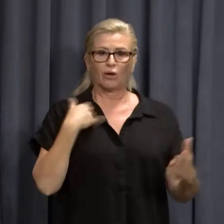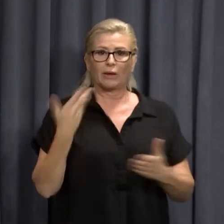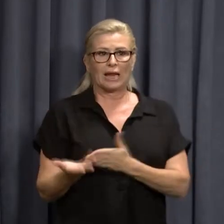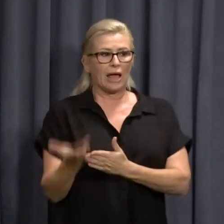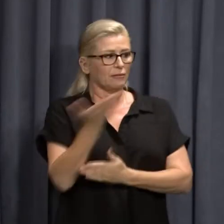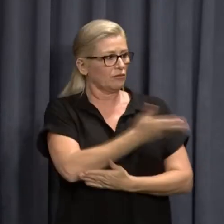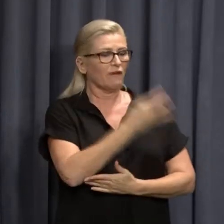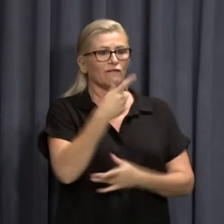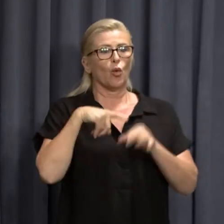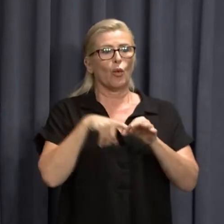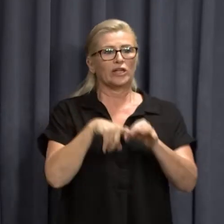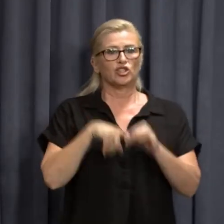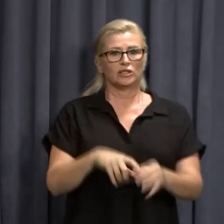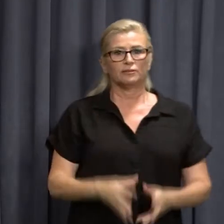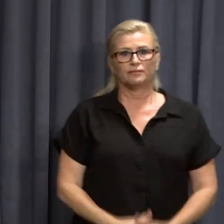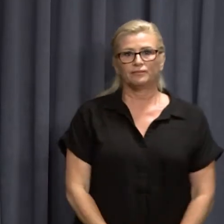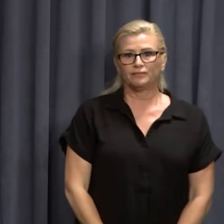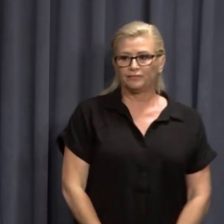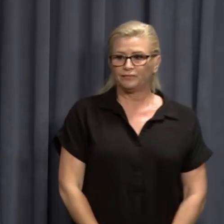to the Premier for questions.